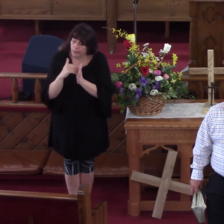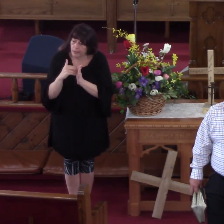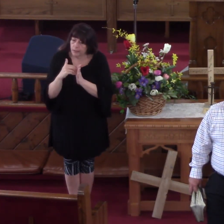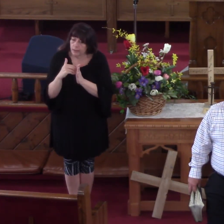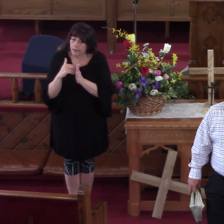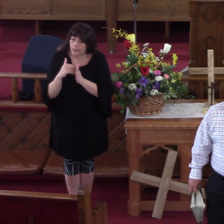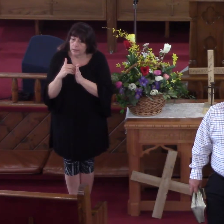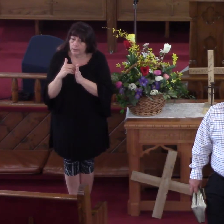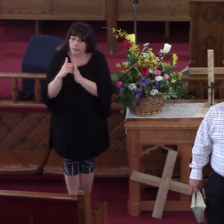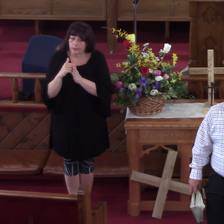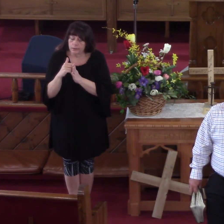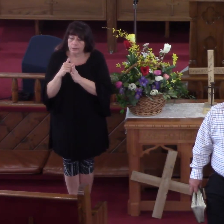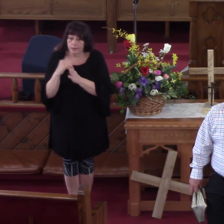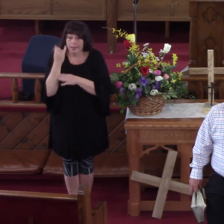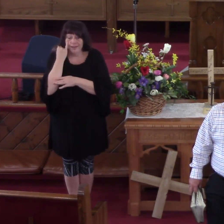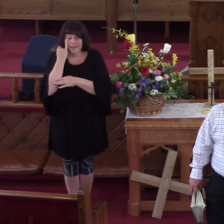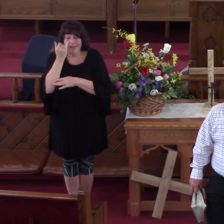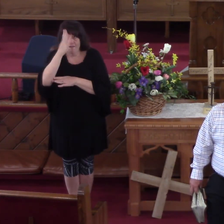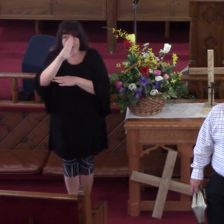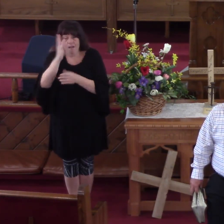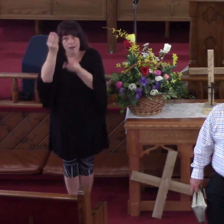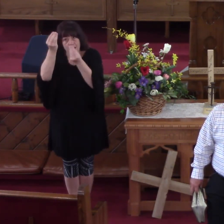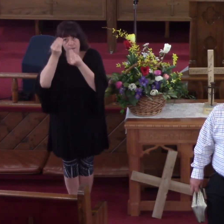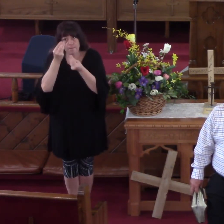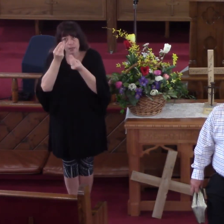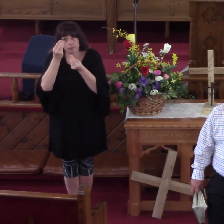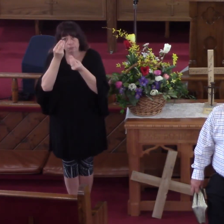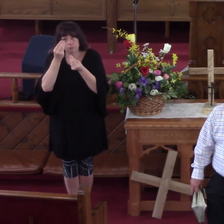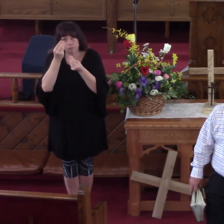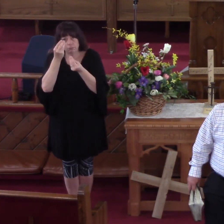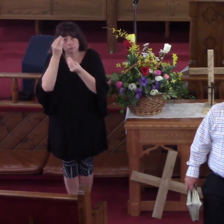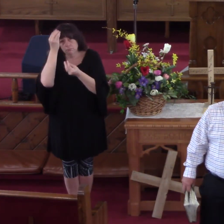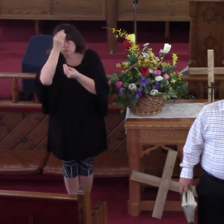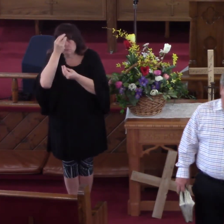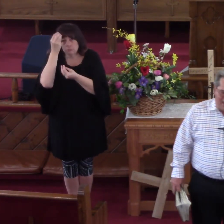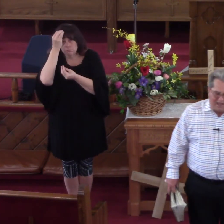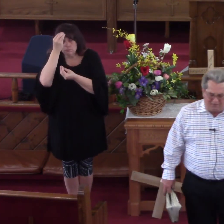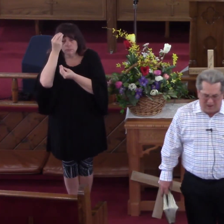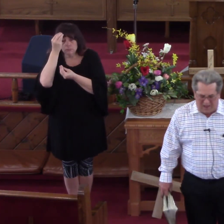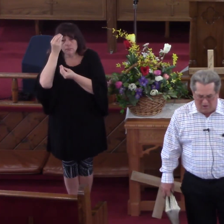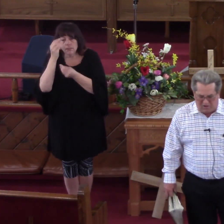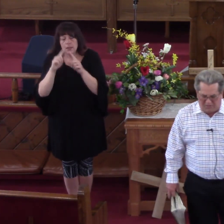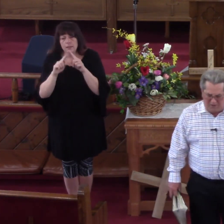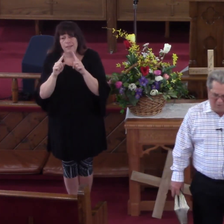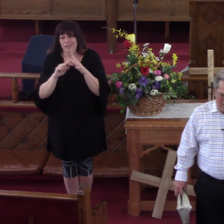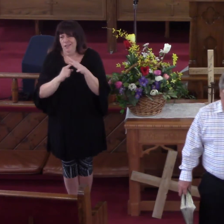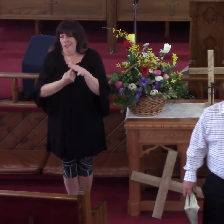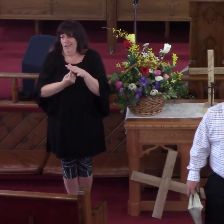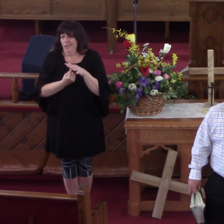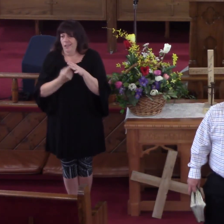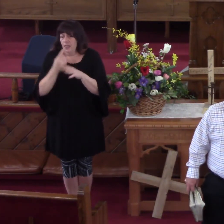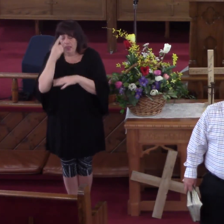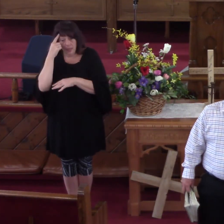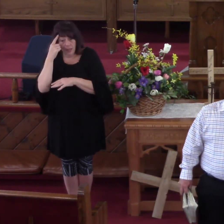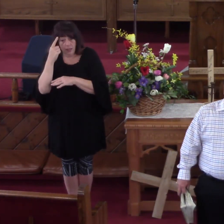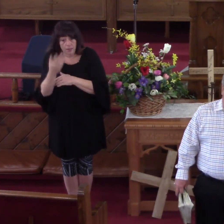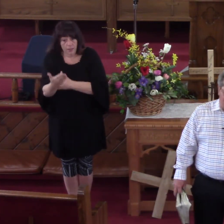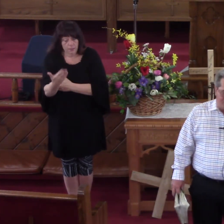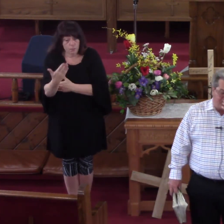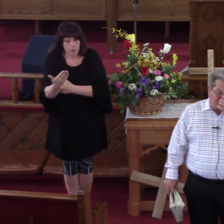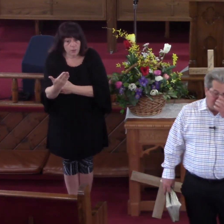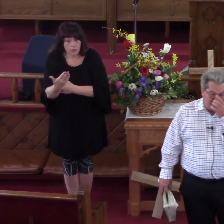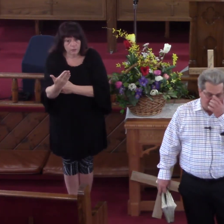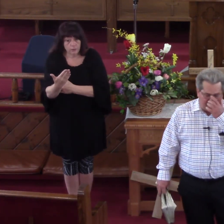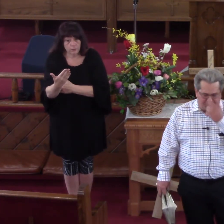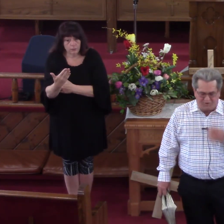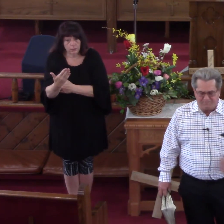Scripture But I Began To Think About This Scripture This Morning And And Of How That My Friends Here In